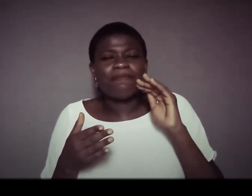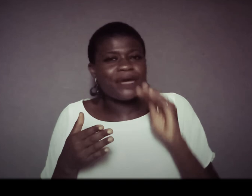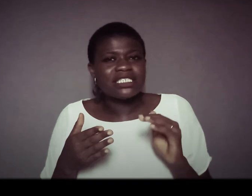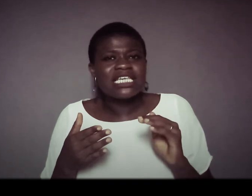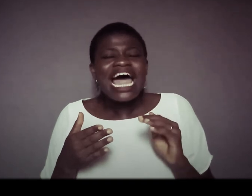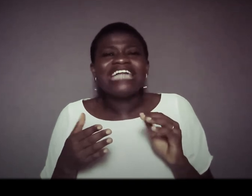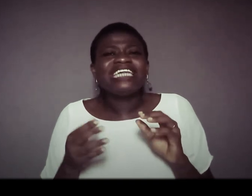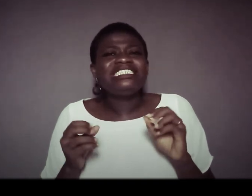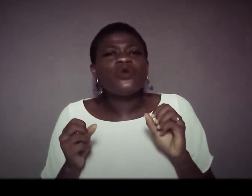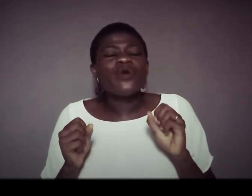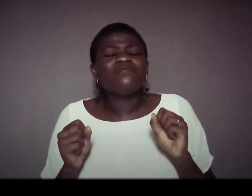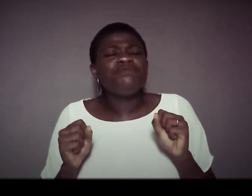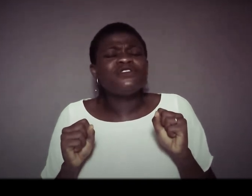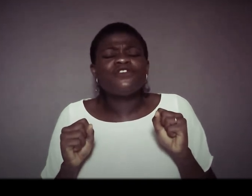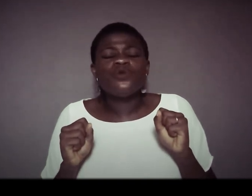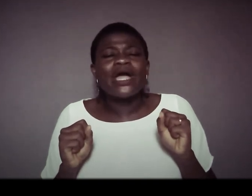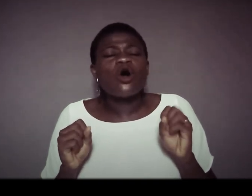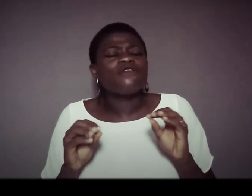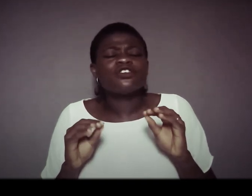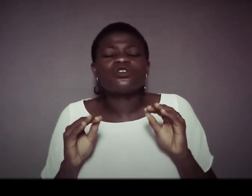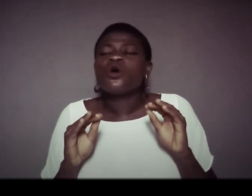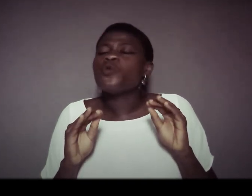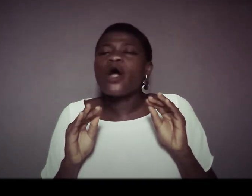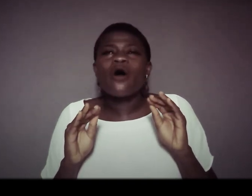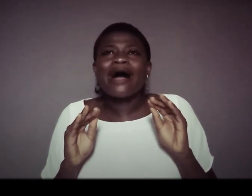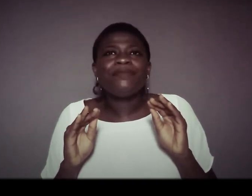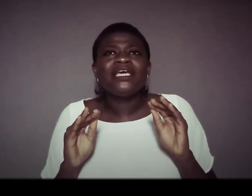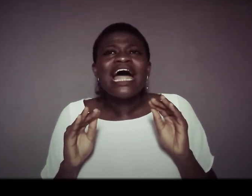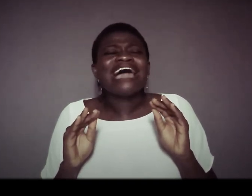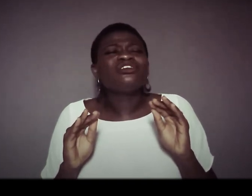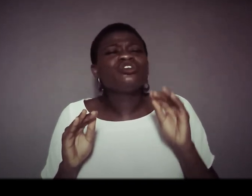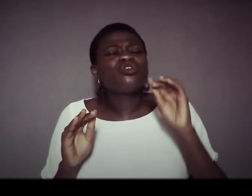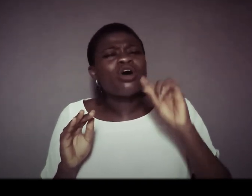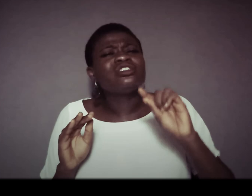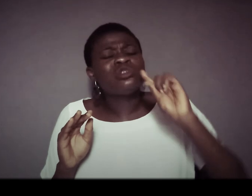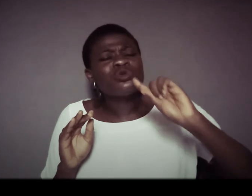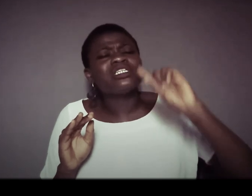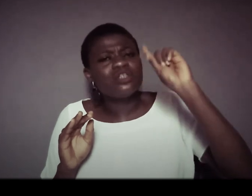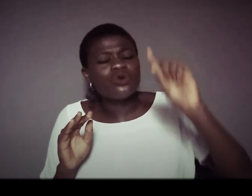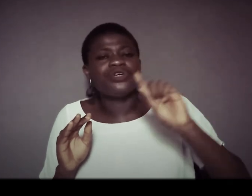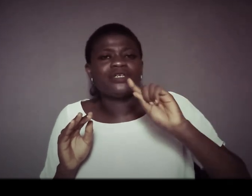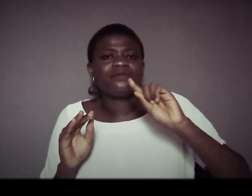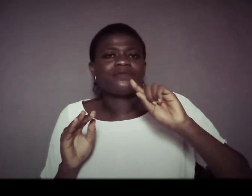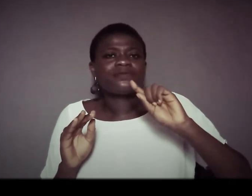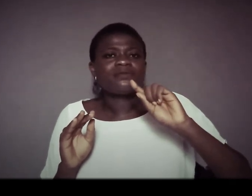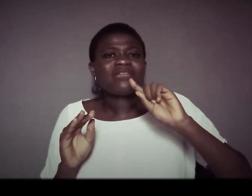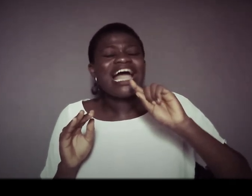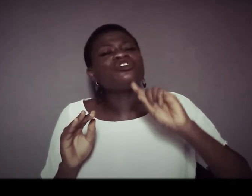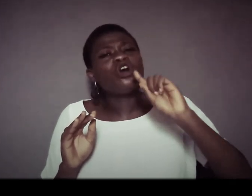best and that day went beautifully well all of us were all happy and god took the glory and god